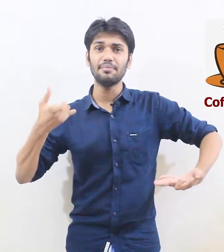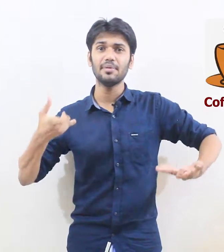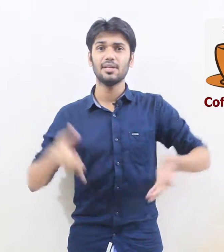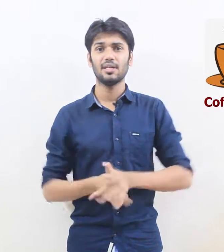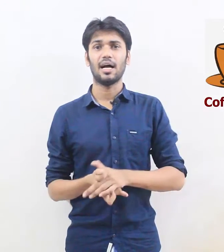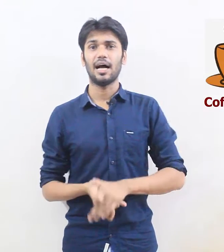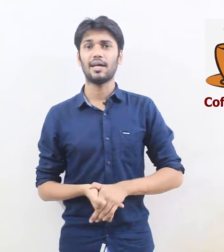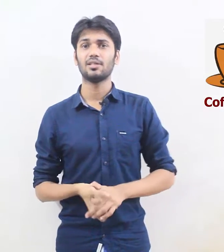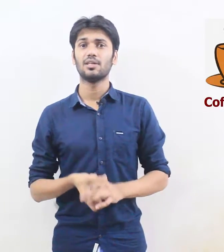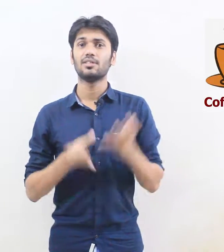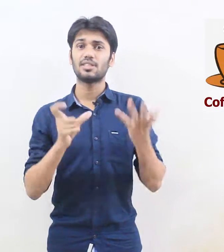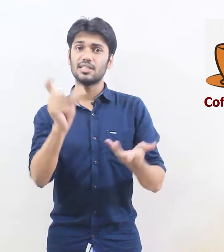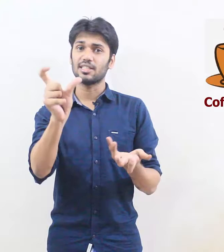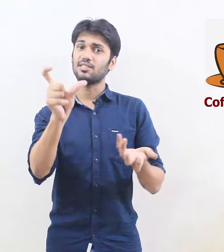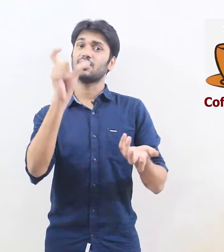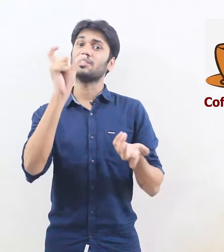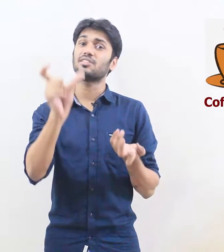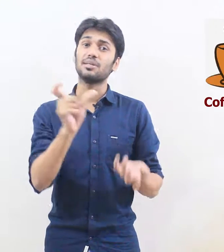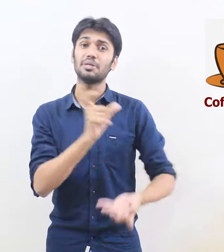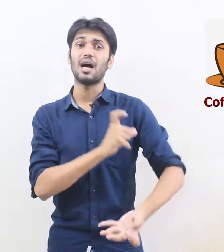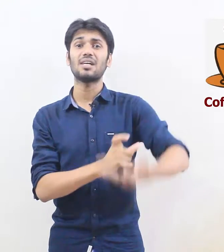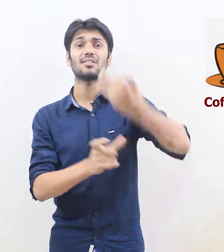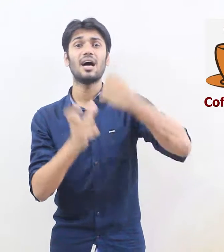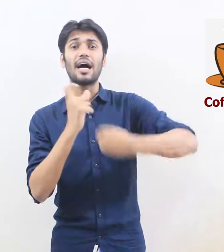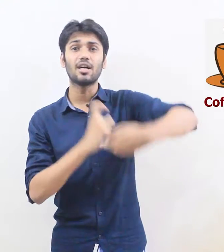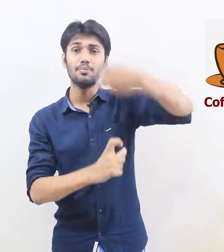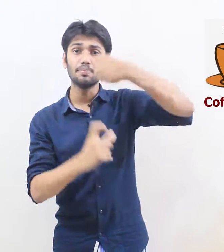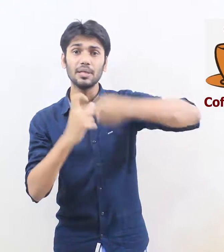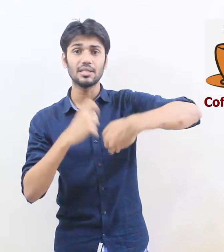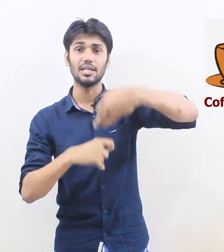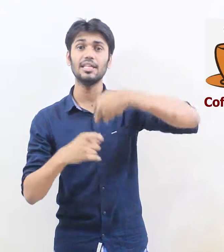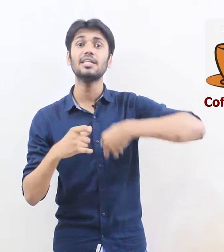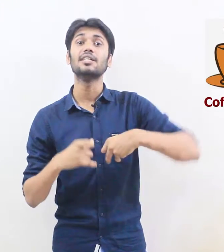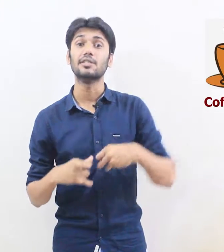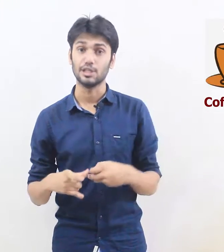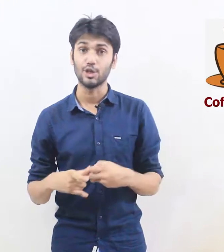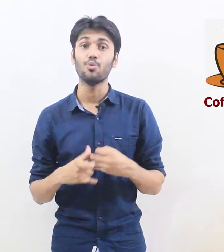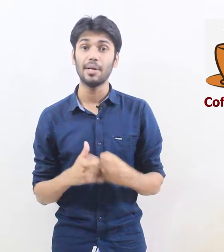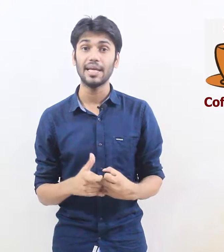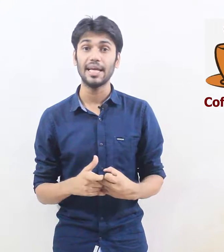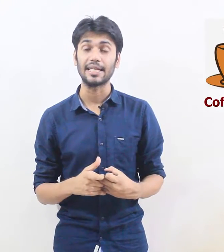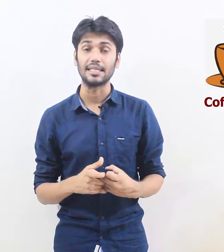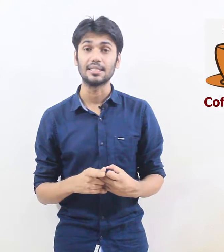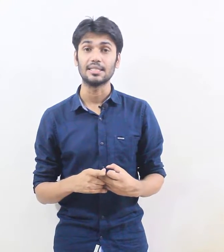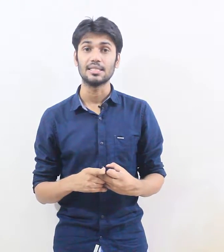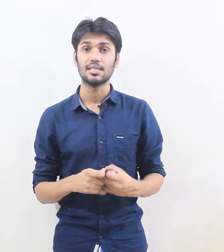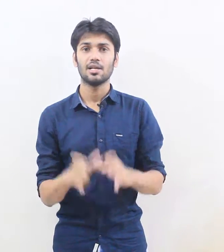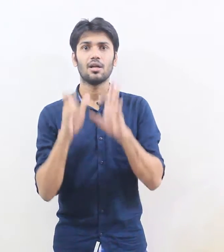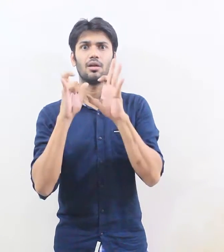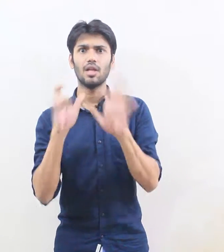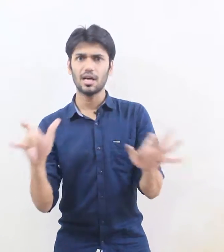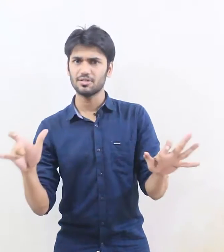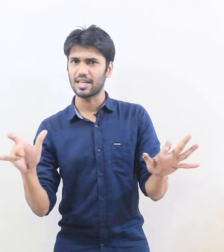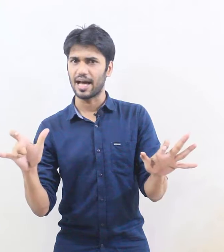and the sentence is giving us a completely new meaning learn that